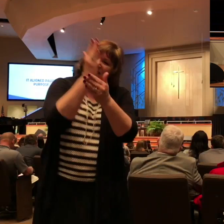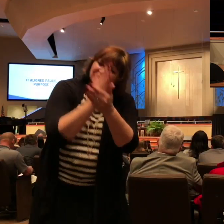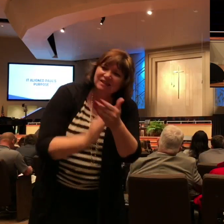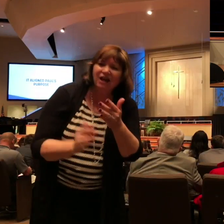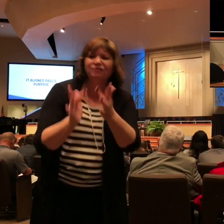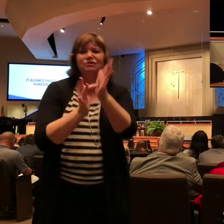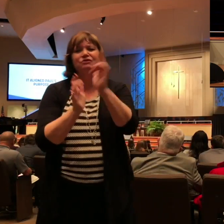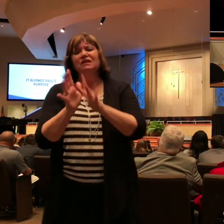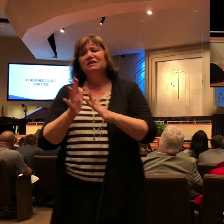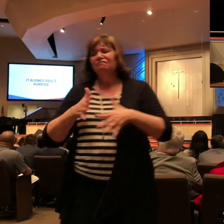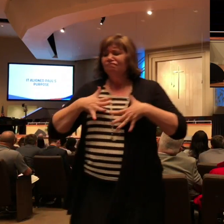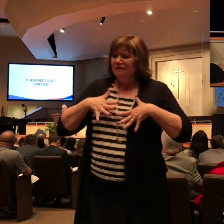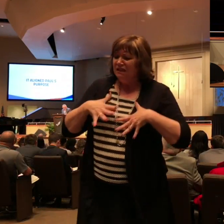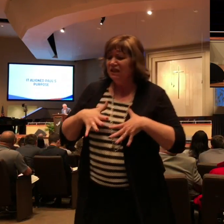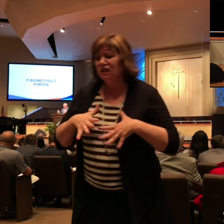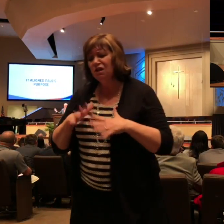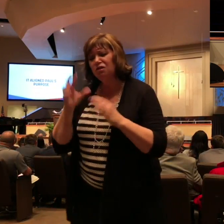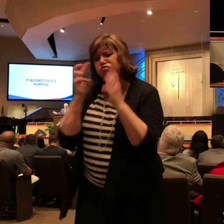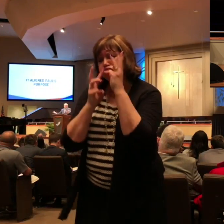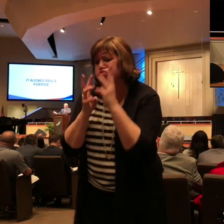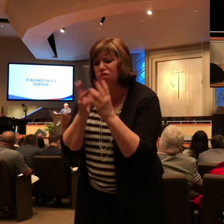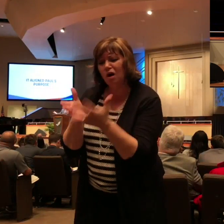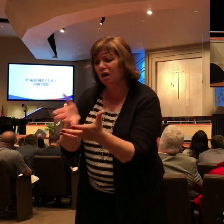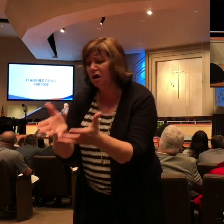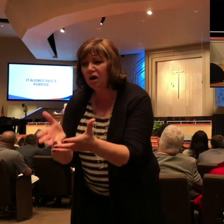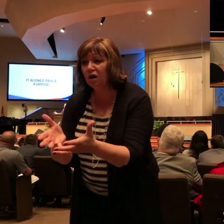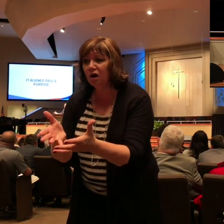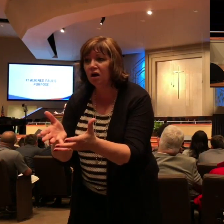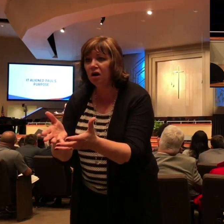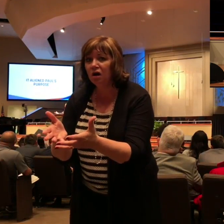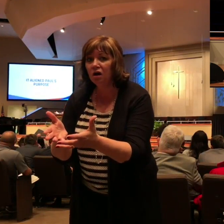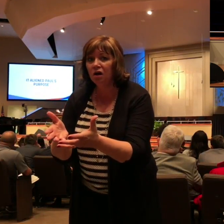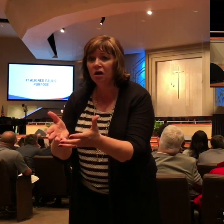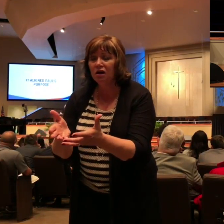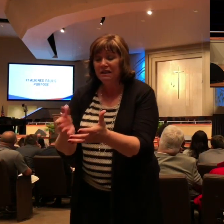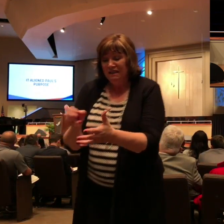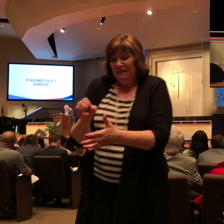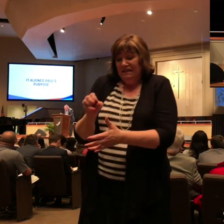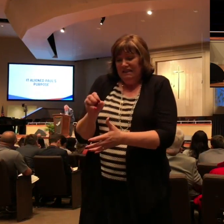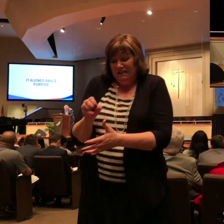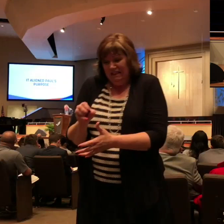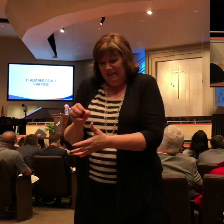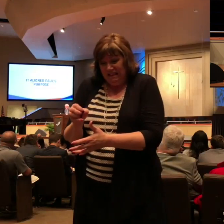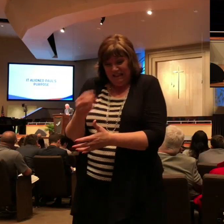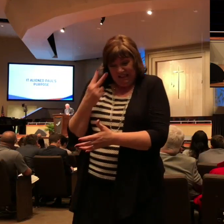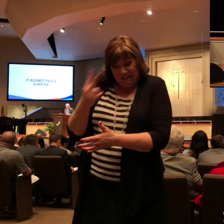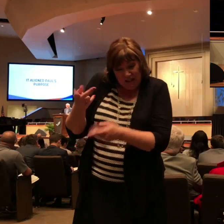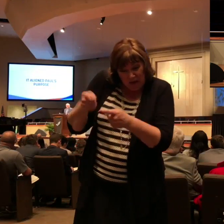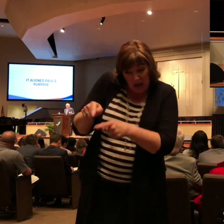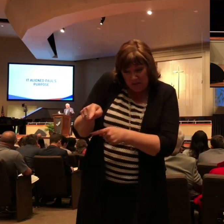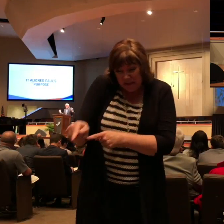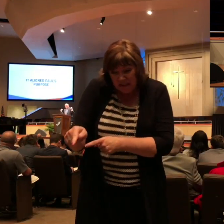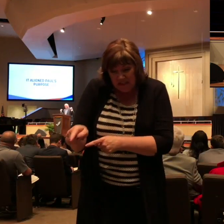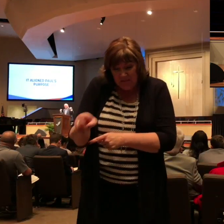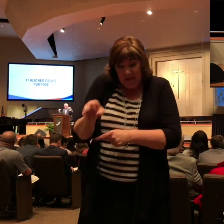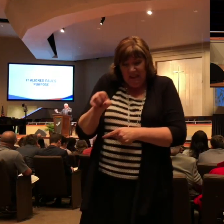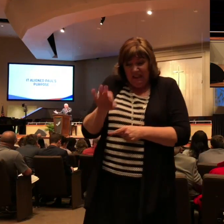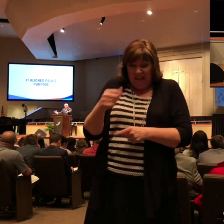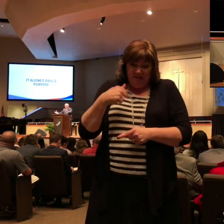worried because of the prospect that if they proclaim the gospel of Christ that they were in due suffering as well and Paul is